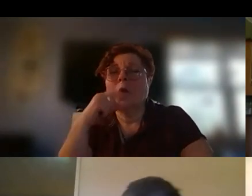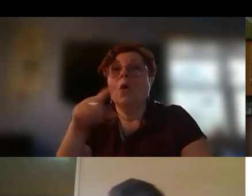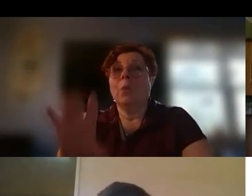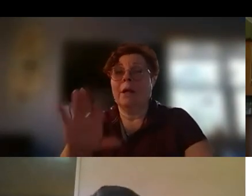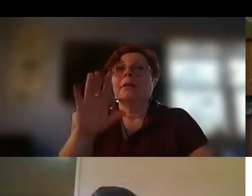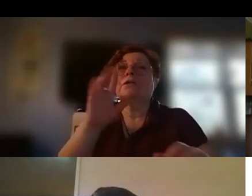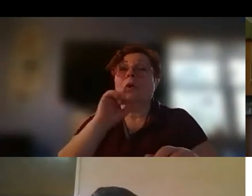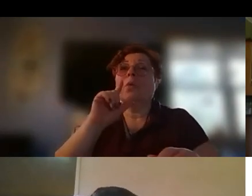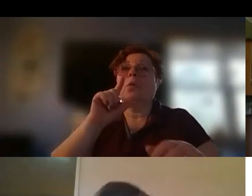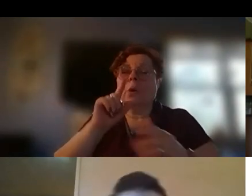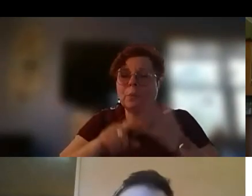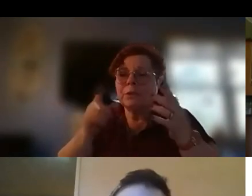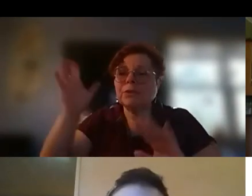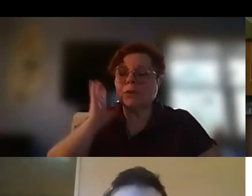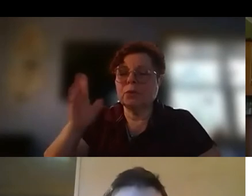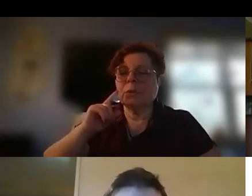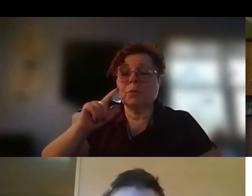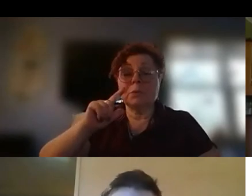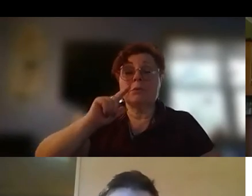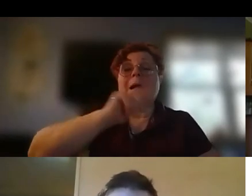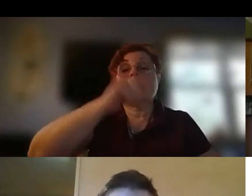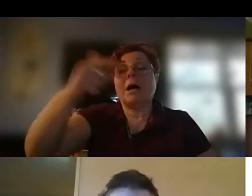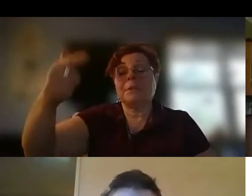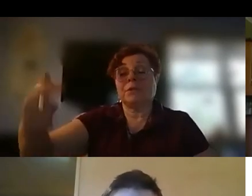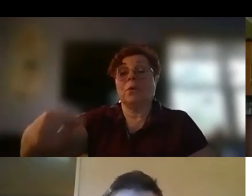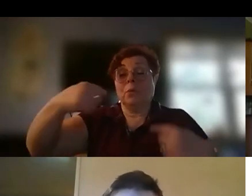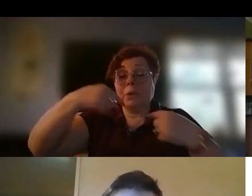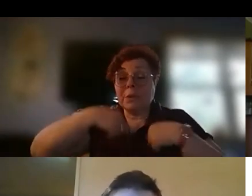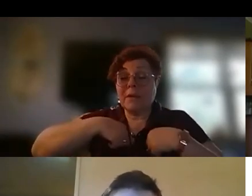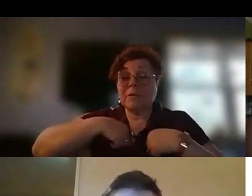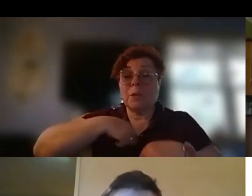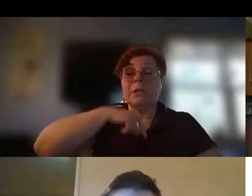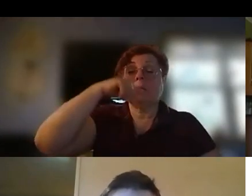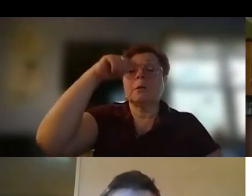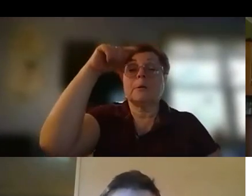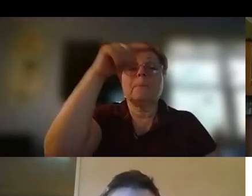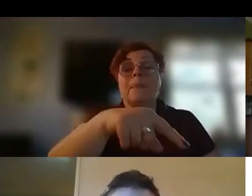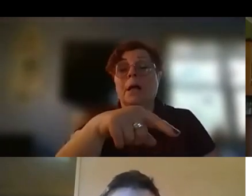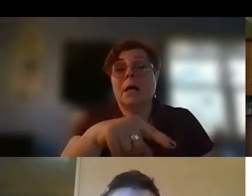Well, so what we used to do was we would round robin. So we would have it one year, um,